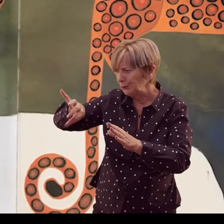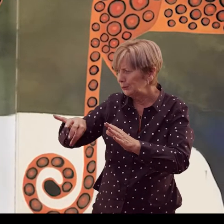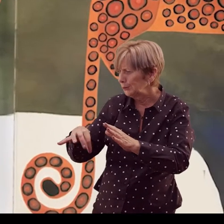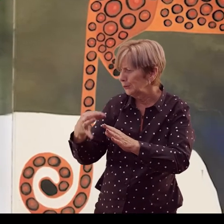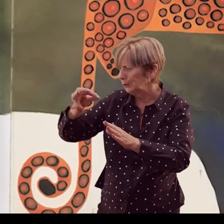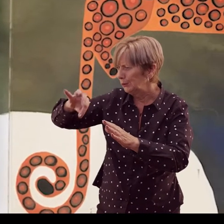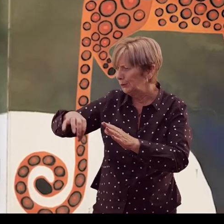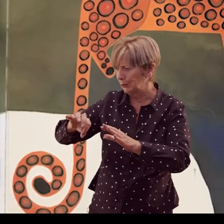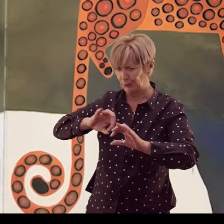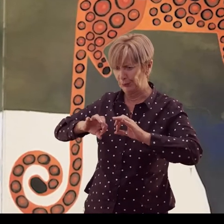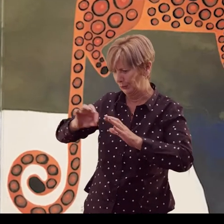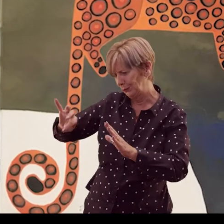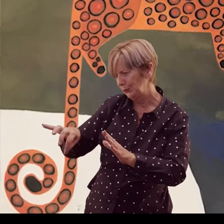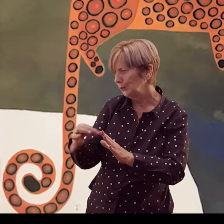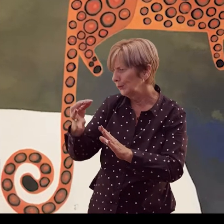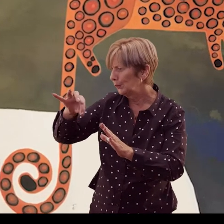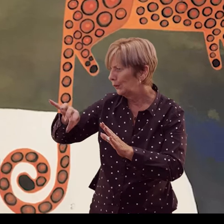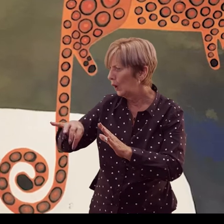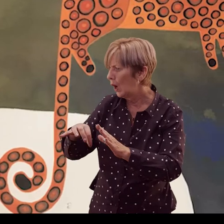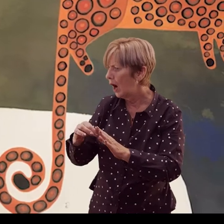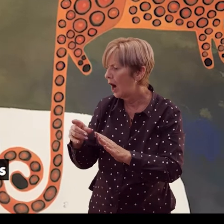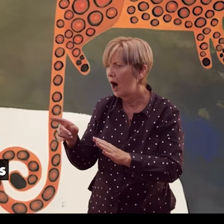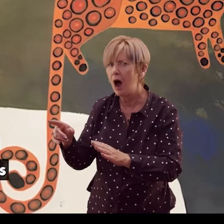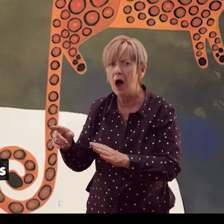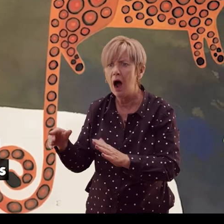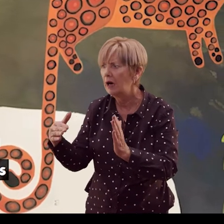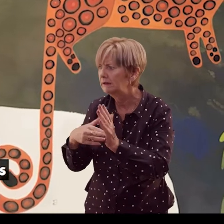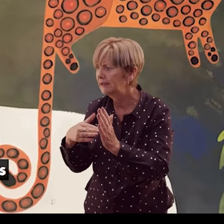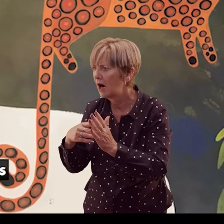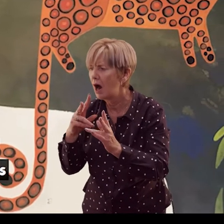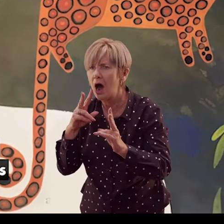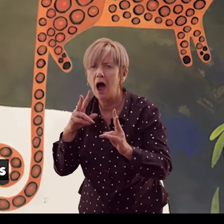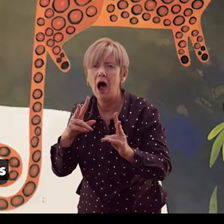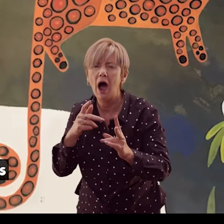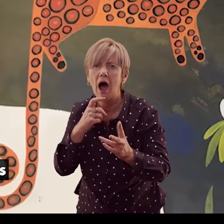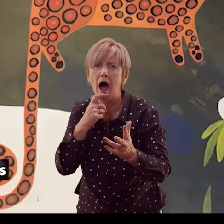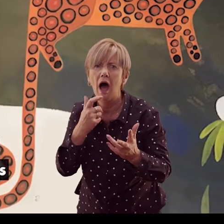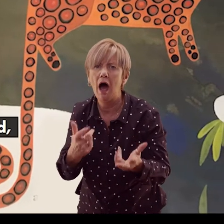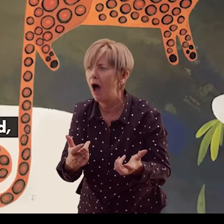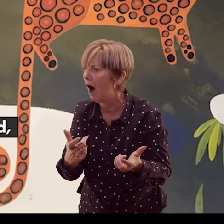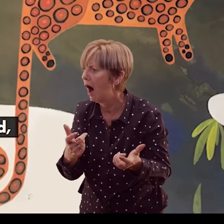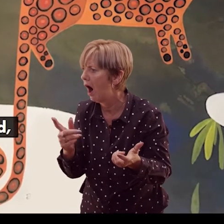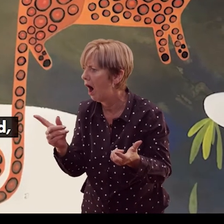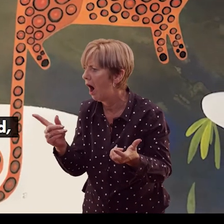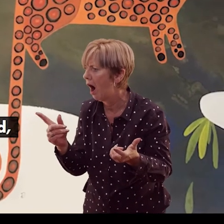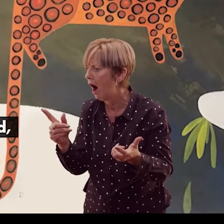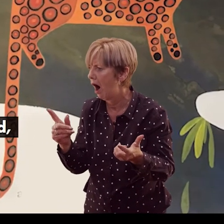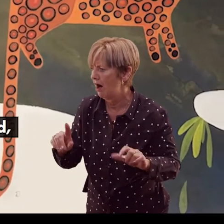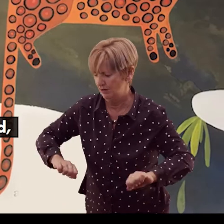fur coat with spots all over it. Greedy Zebra could hardly believe his eyes as he watched Leopard wriggle into